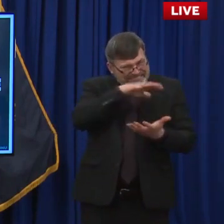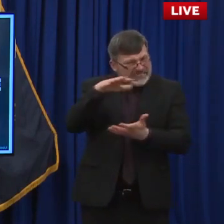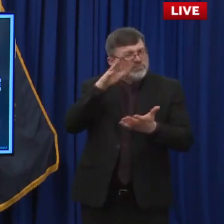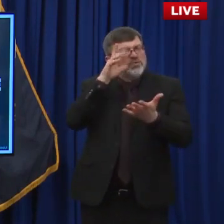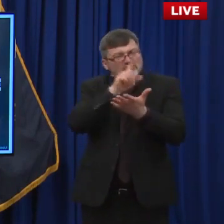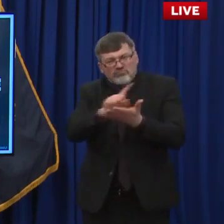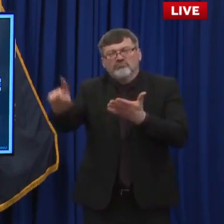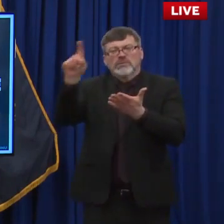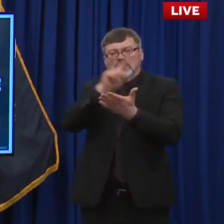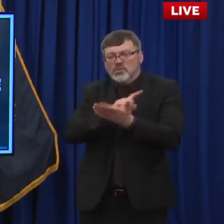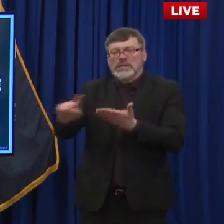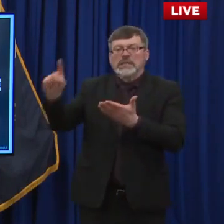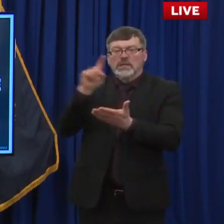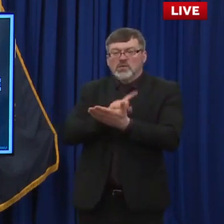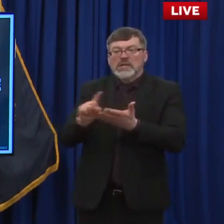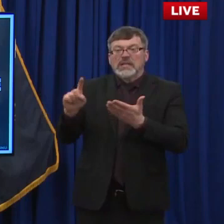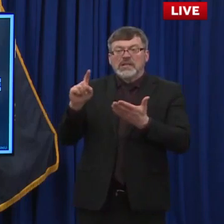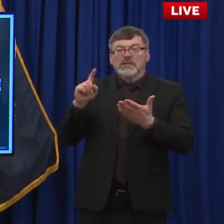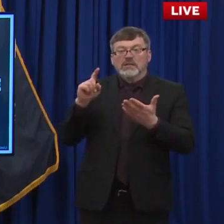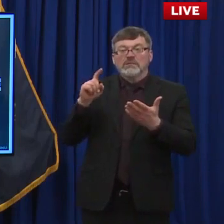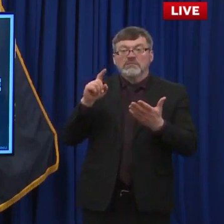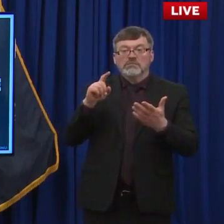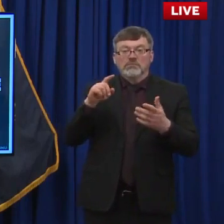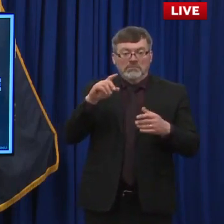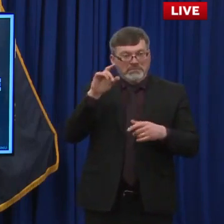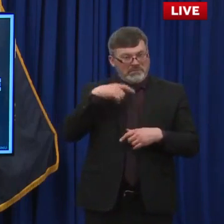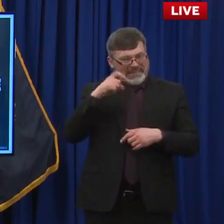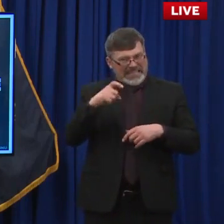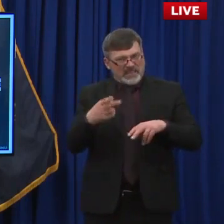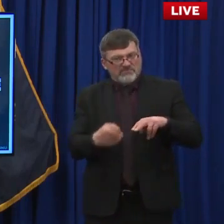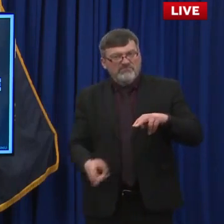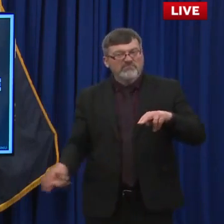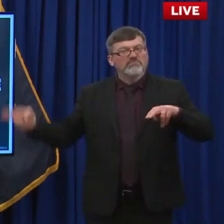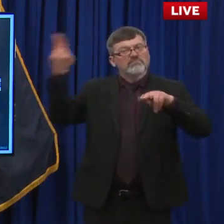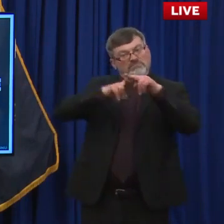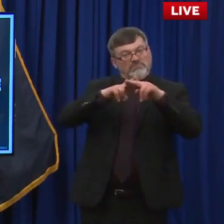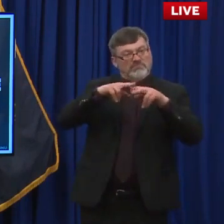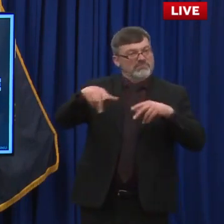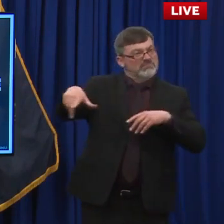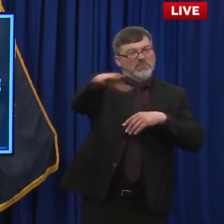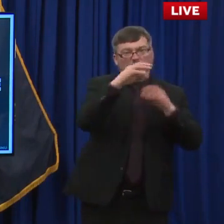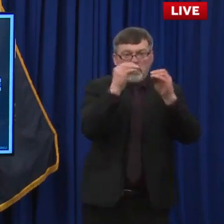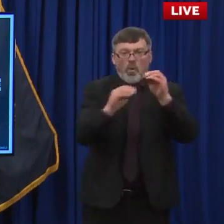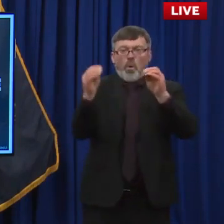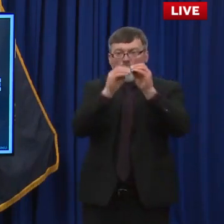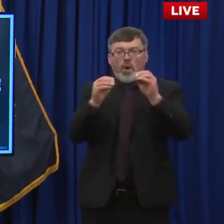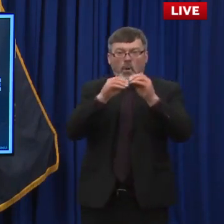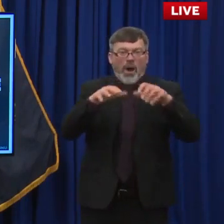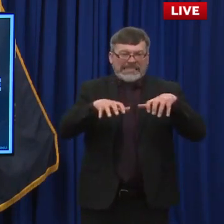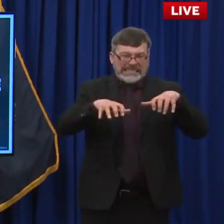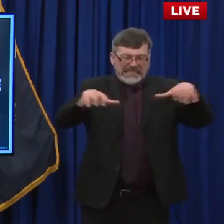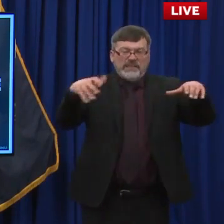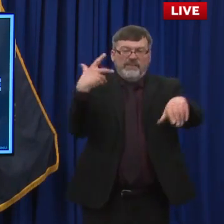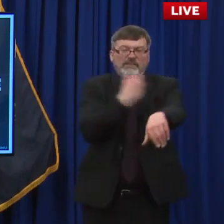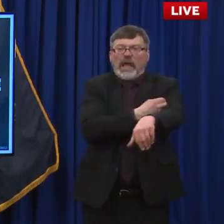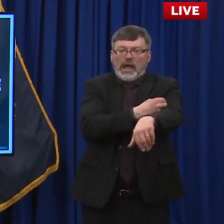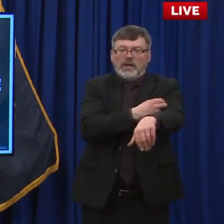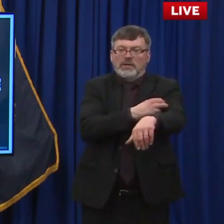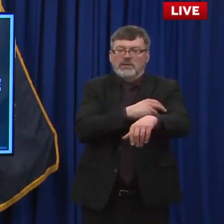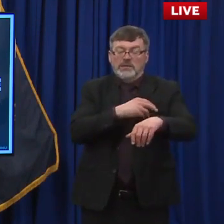of vaccination in our communities, we continue to need everybody, including people that are vaccinated, to practice social distancing,